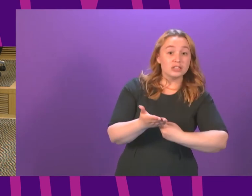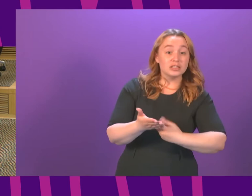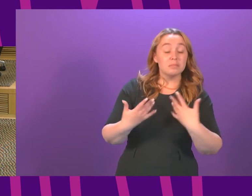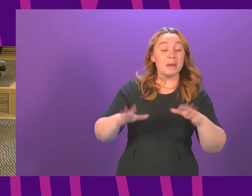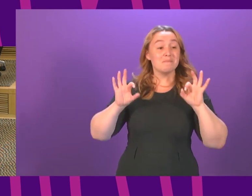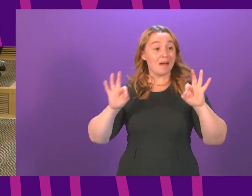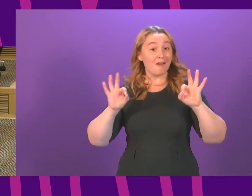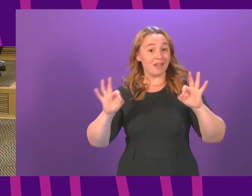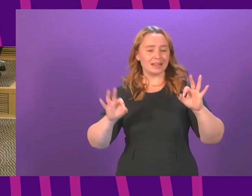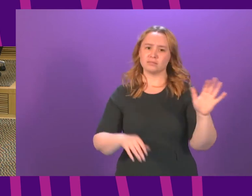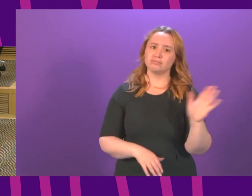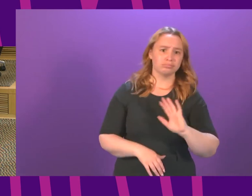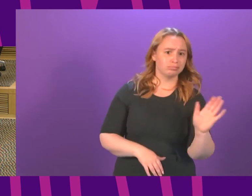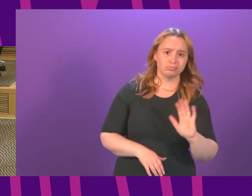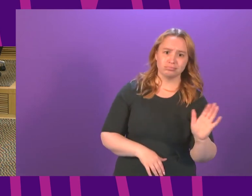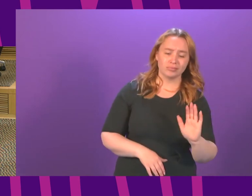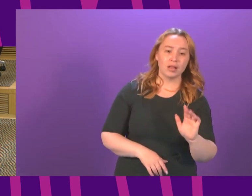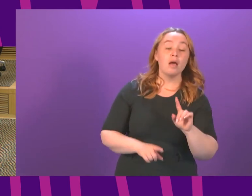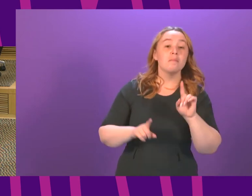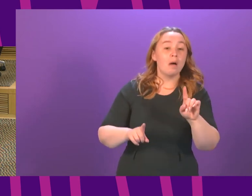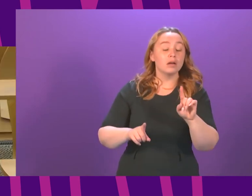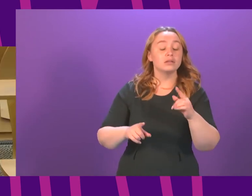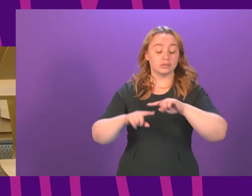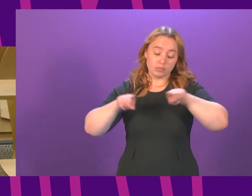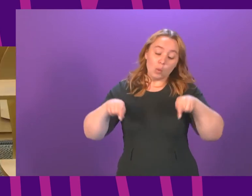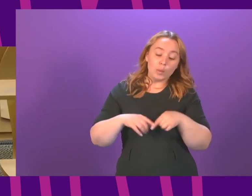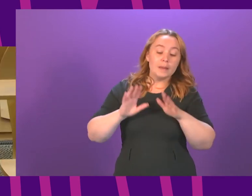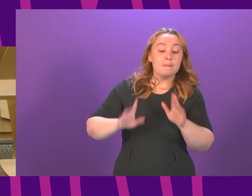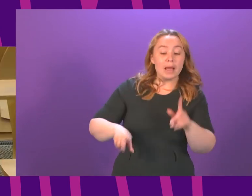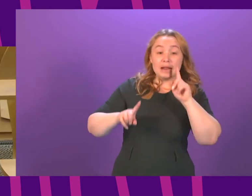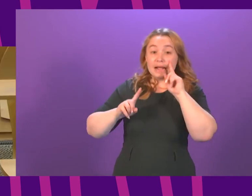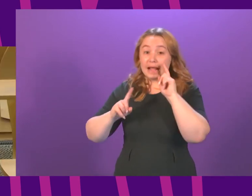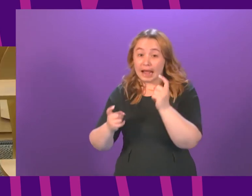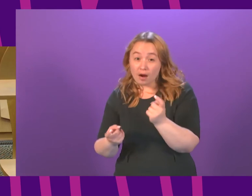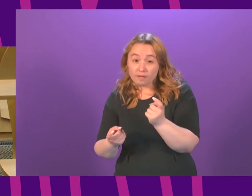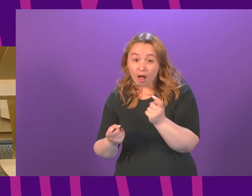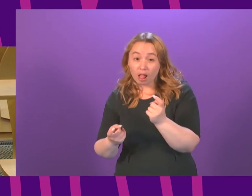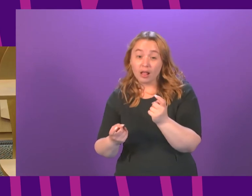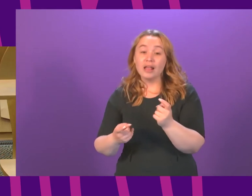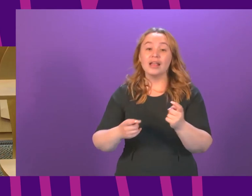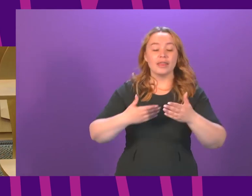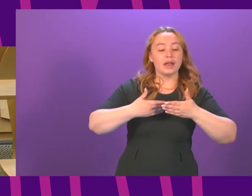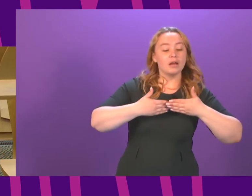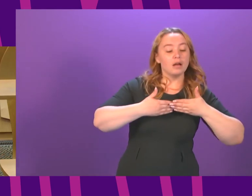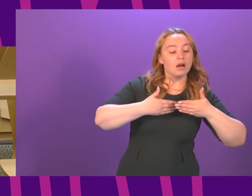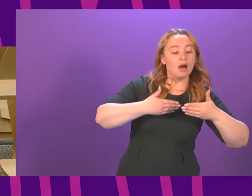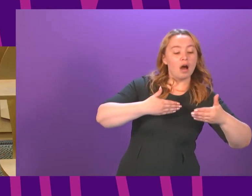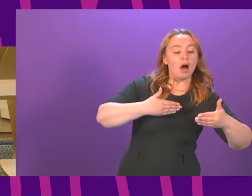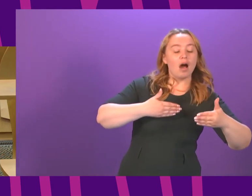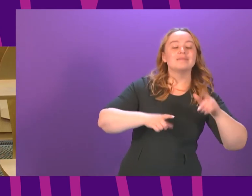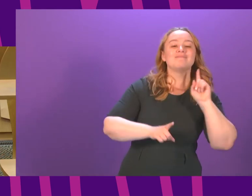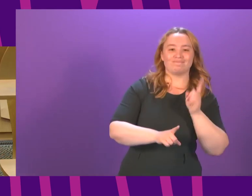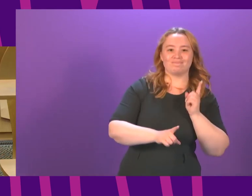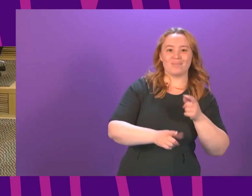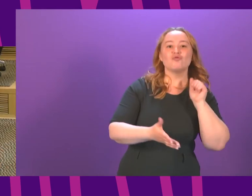perfect far from it but every time we have erred on the side of caution I think time has told that that was the correct